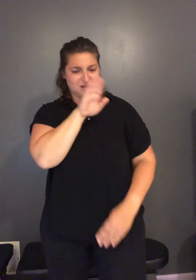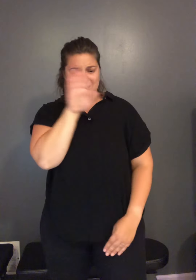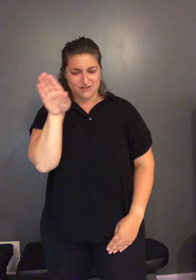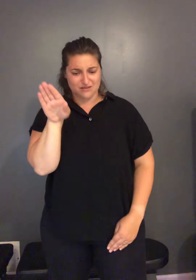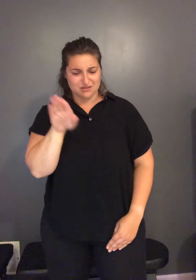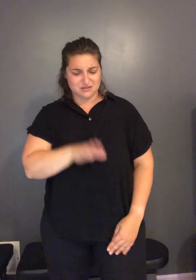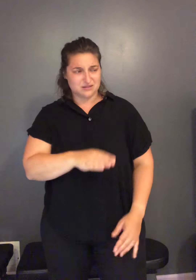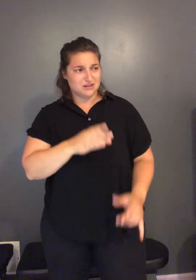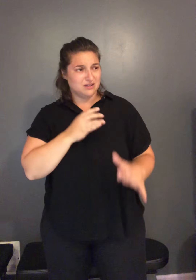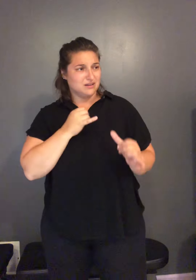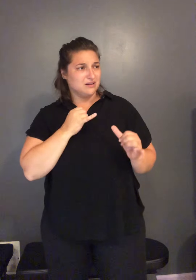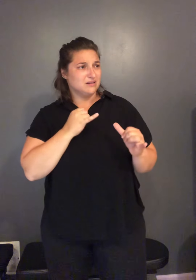will never be satisfied